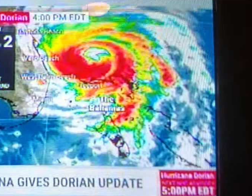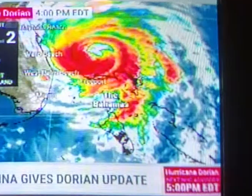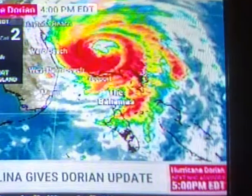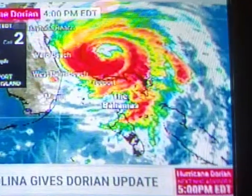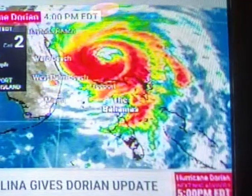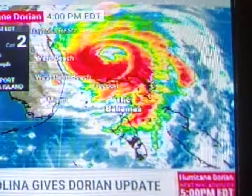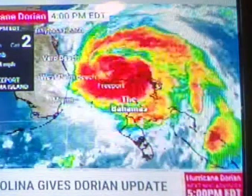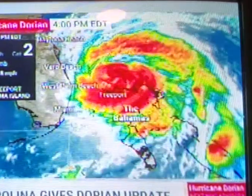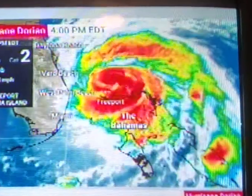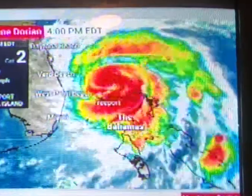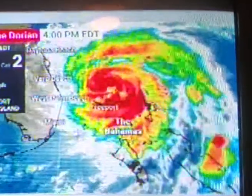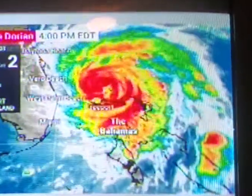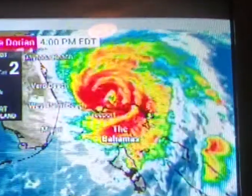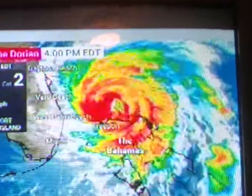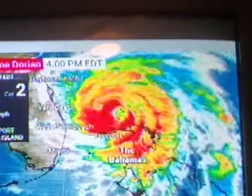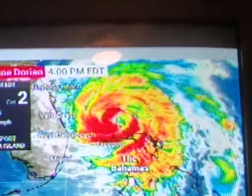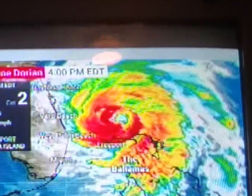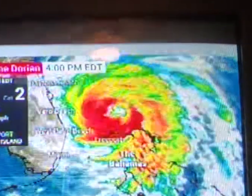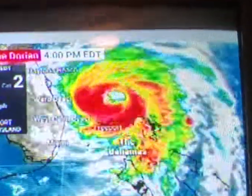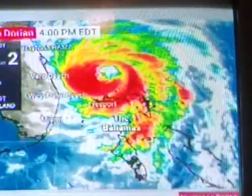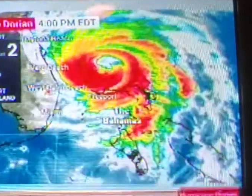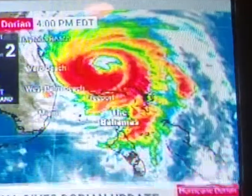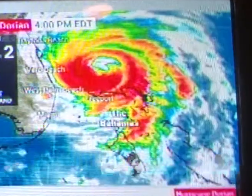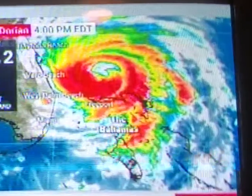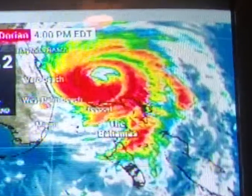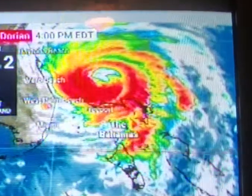way. Yes, Lord,